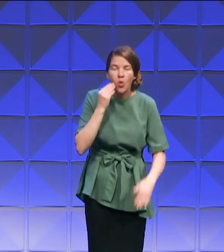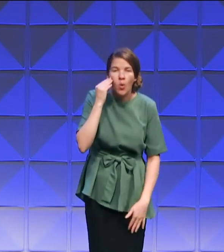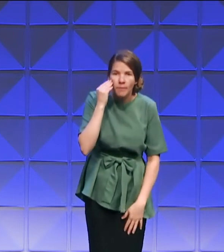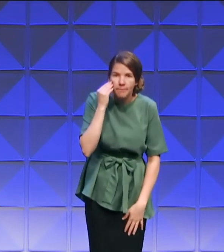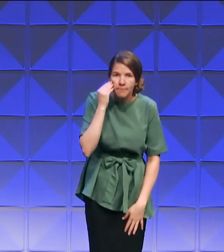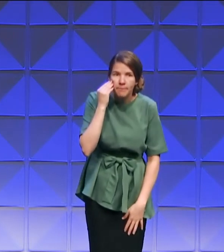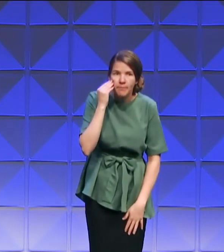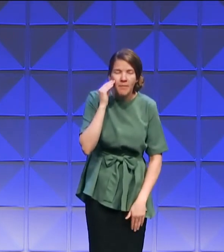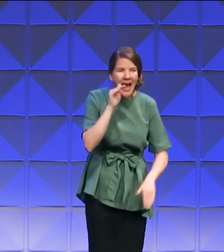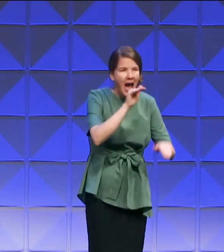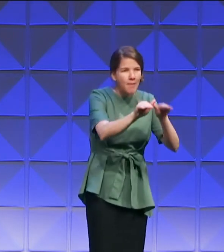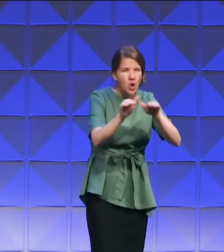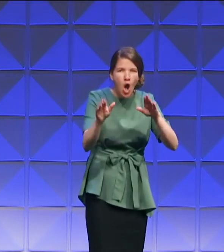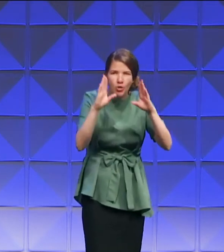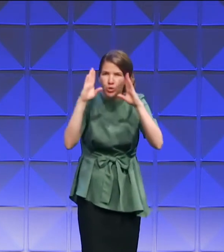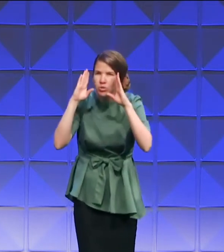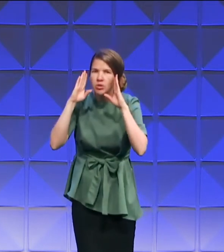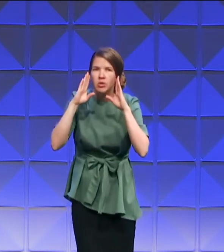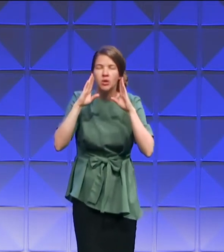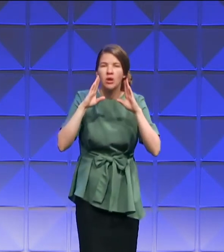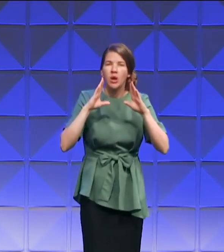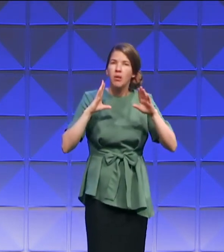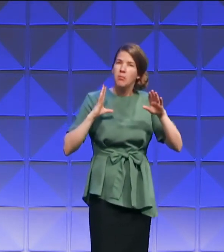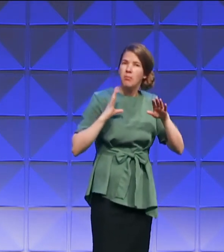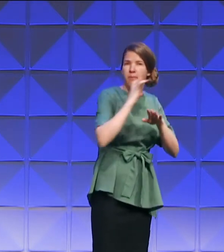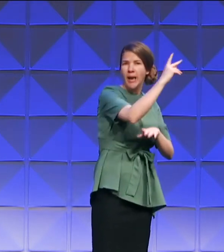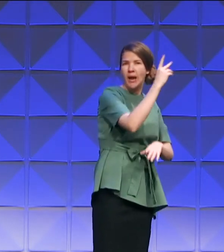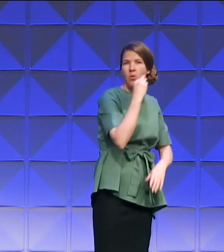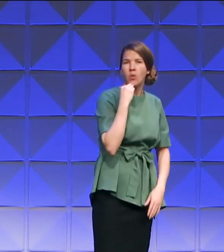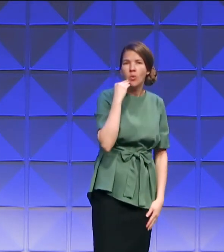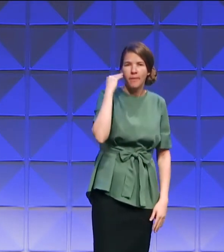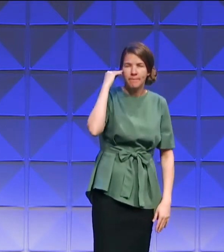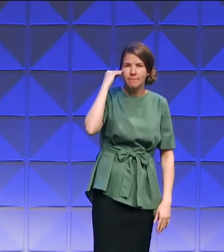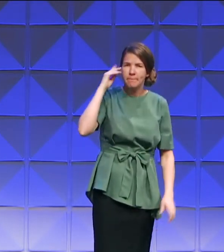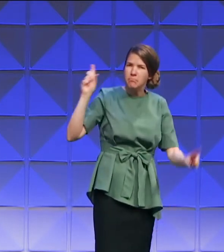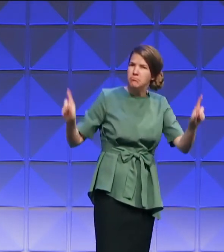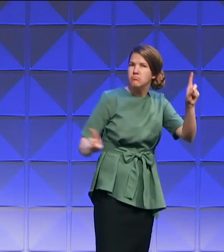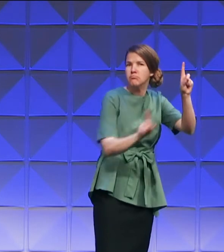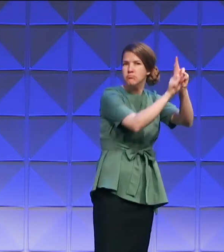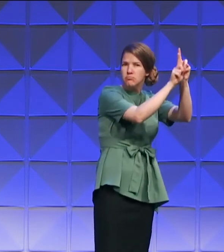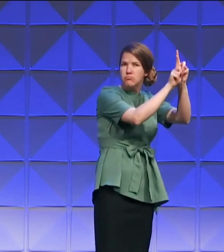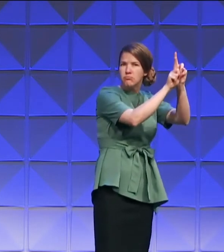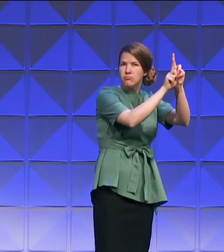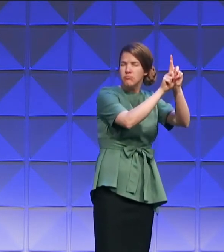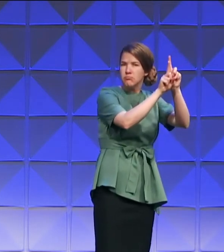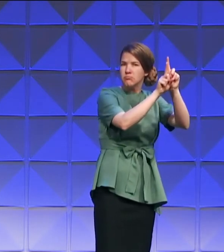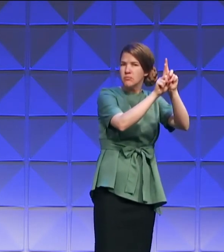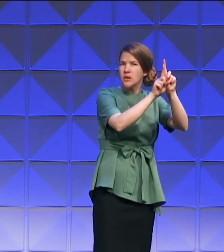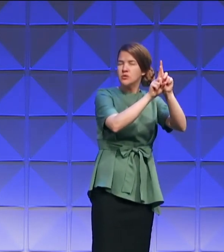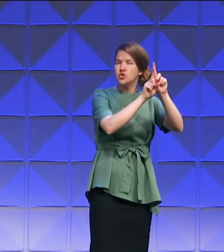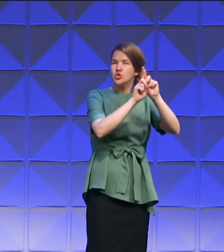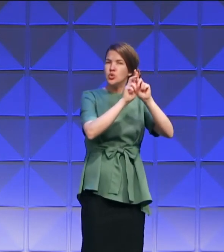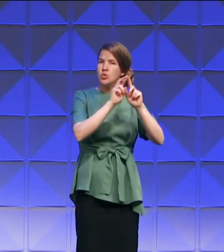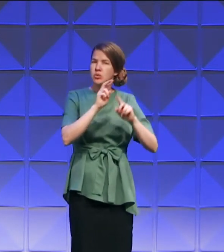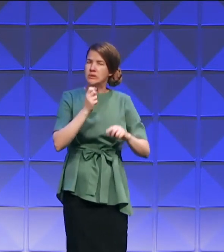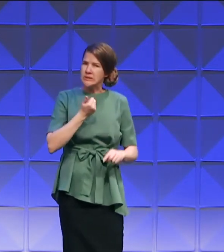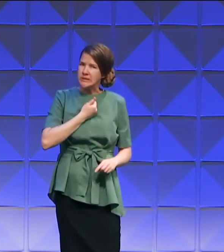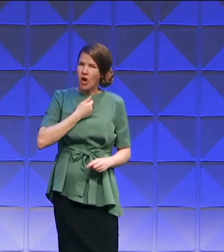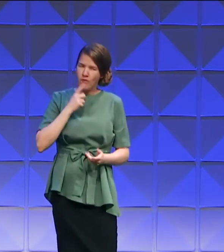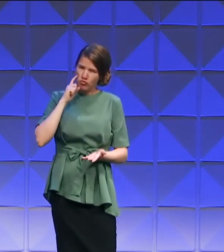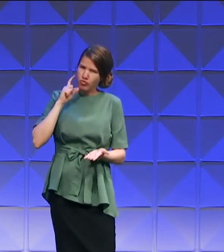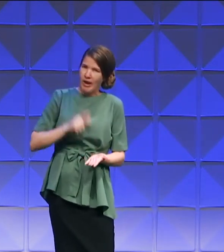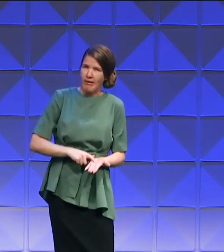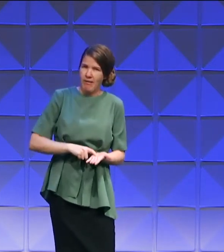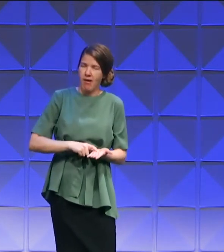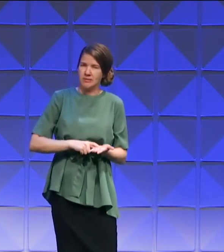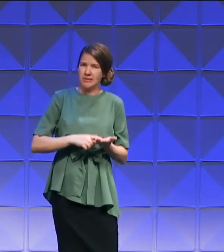calling you to come home, to awaken your senses, and say, God, I am coming home, because it's here at this